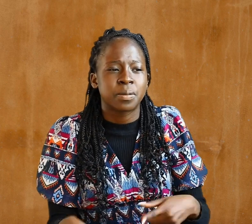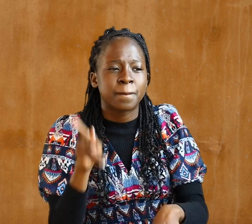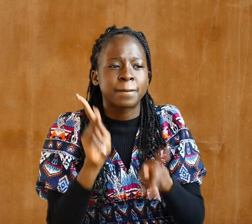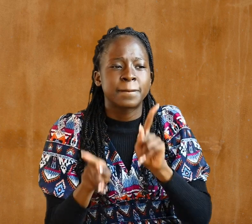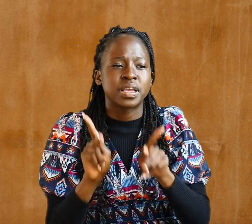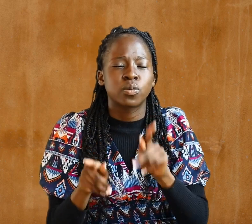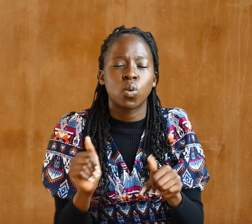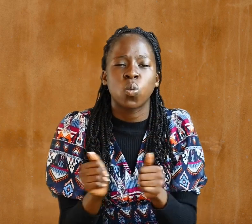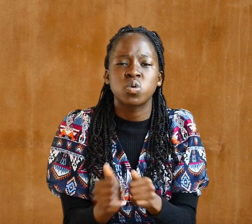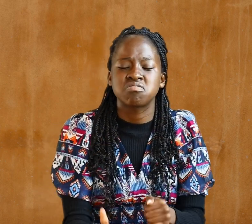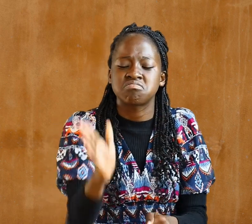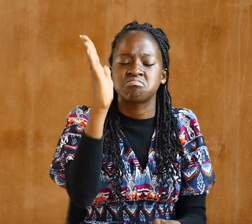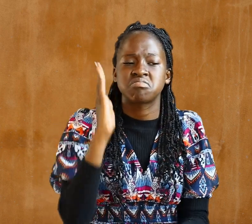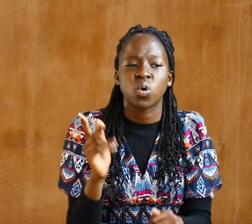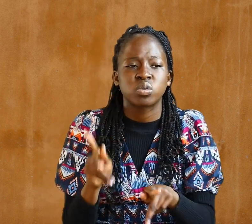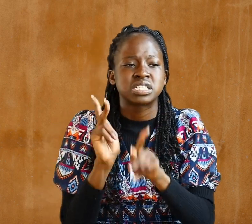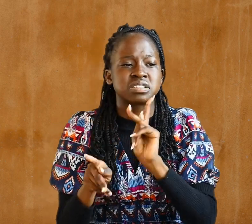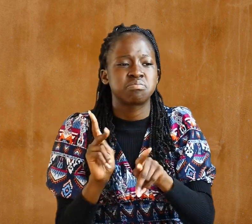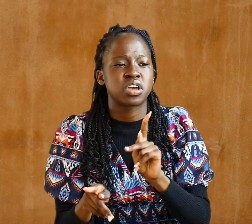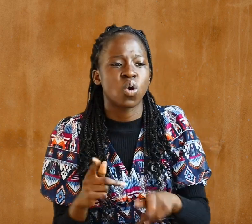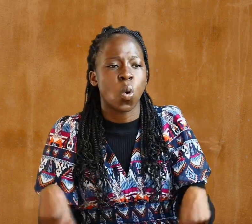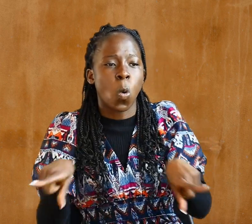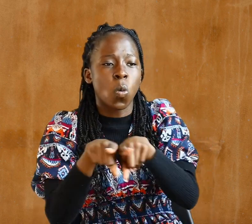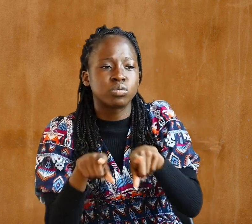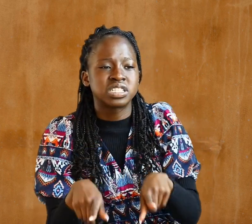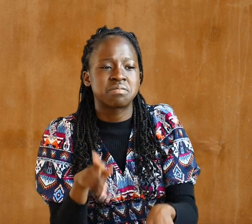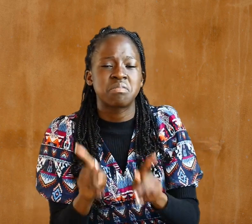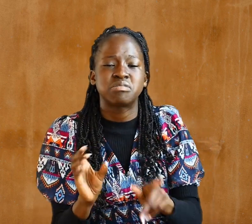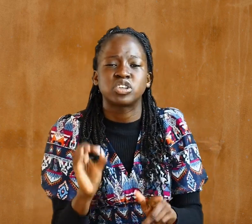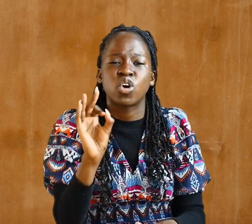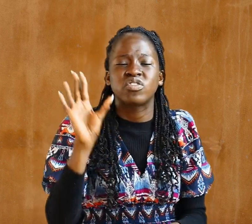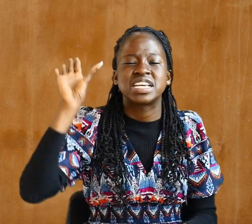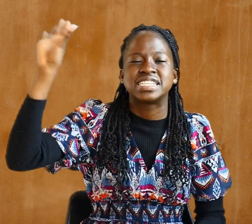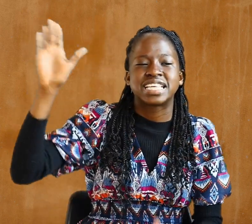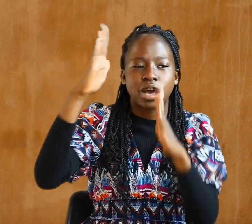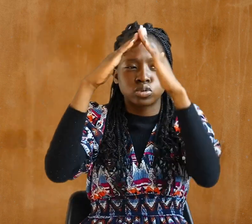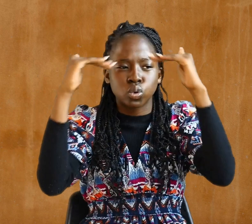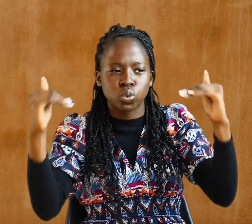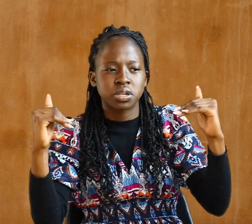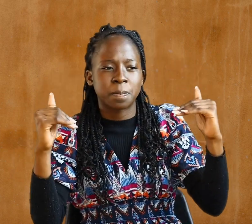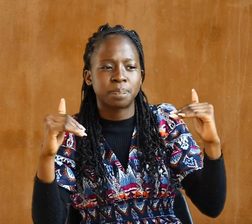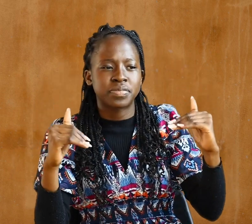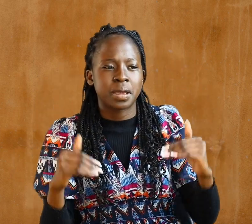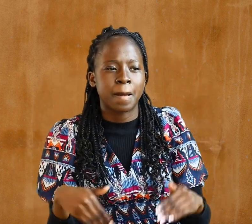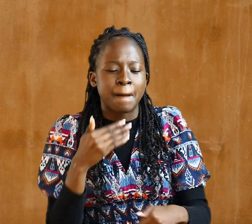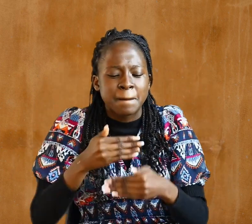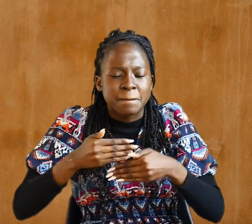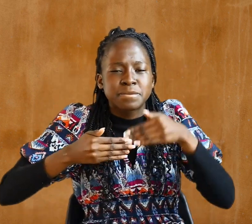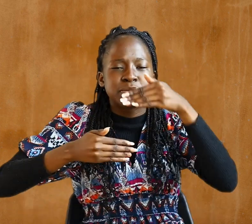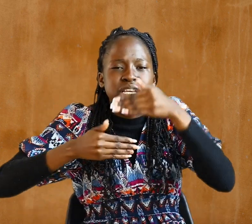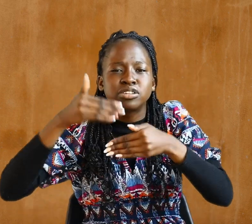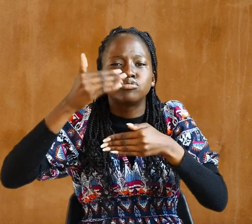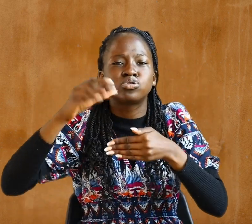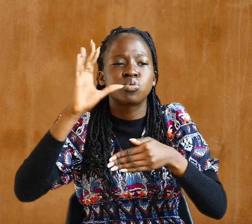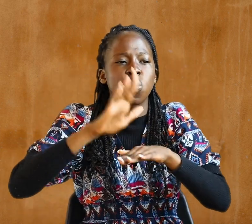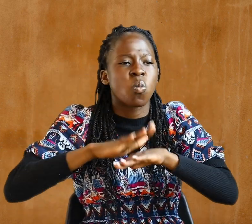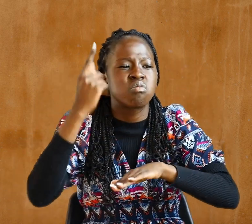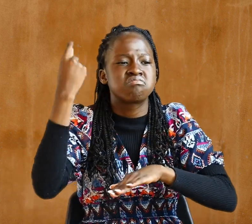people and also members of his household built on the foundation of the